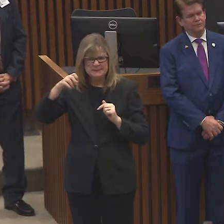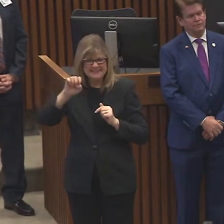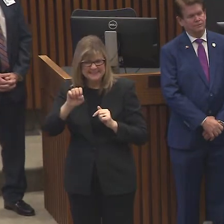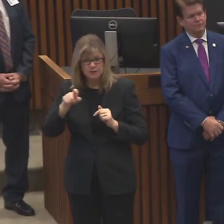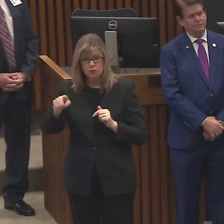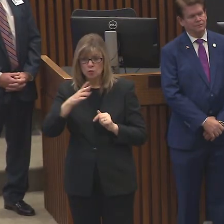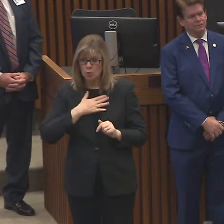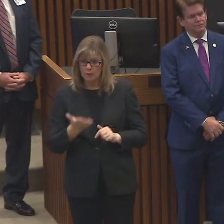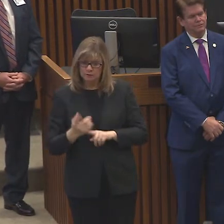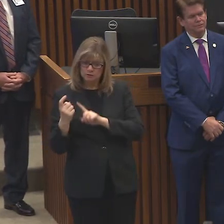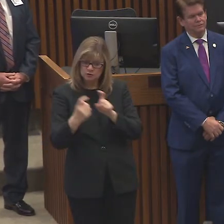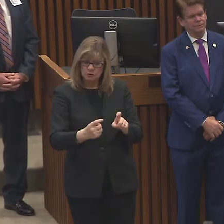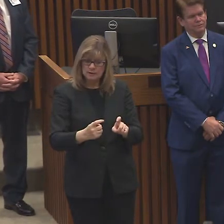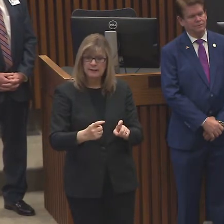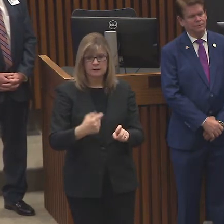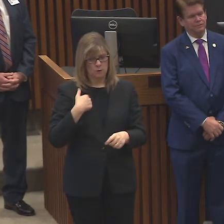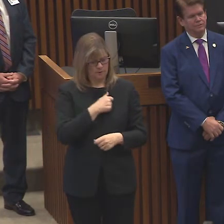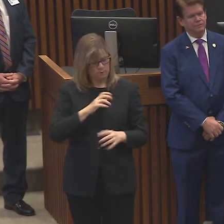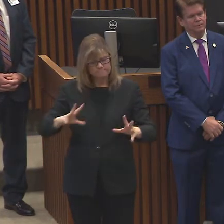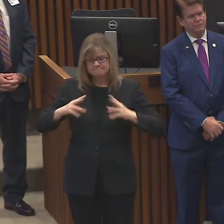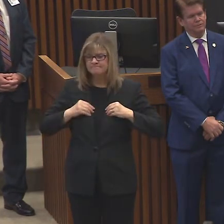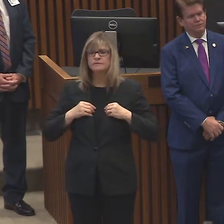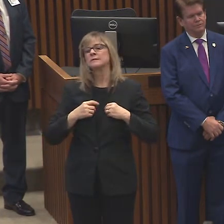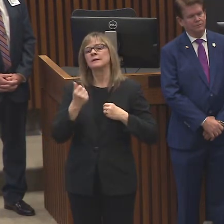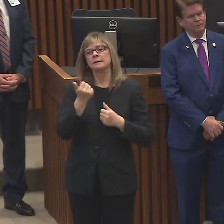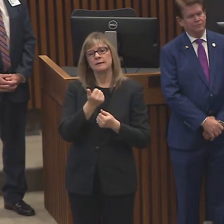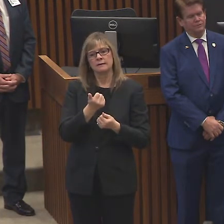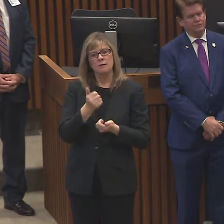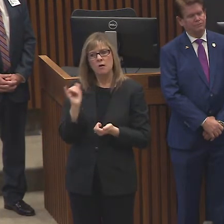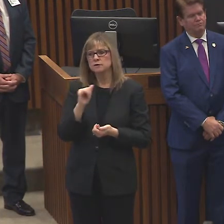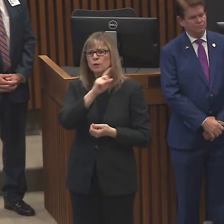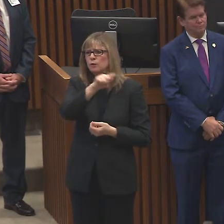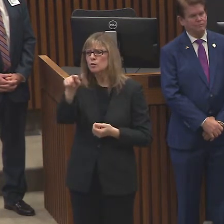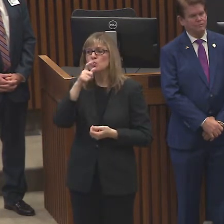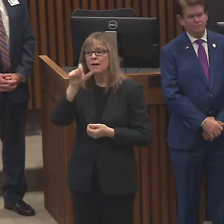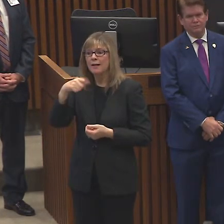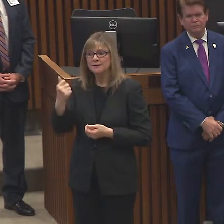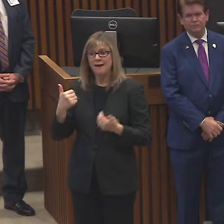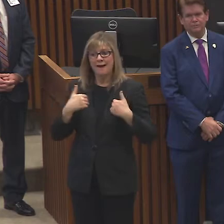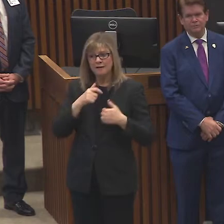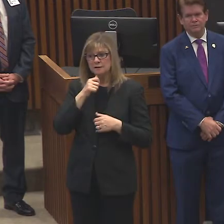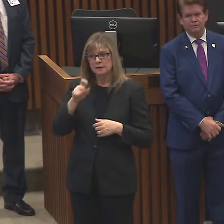effort, uh, we will take that, uh, gladly in any other industries as well. Thank you.